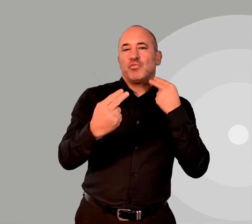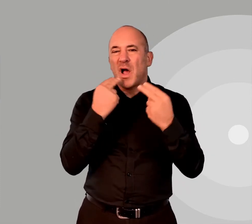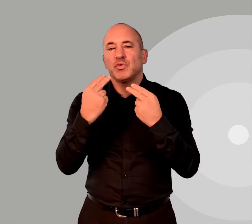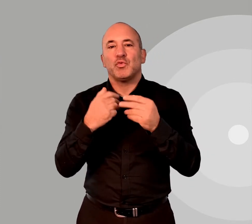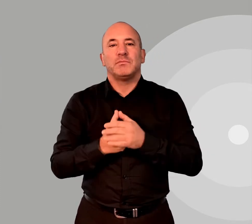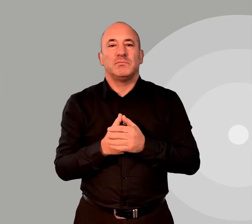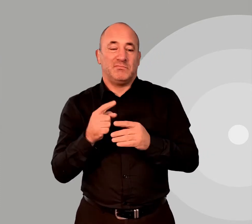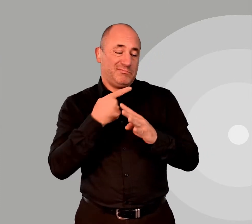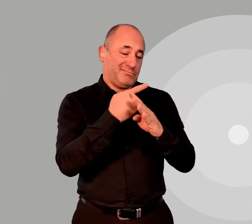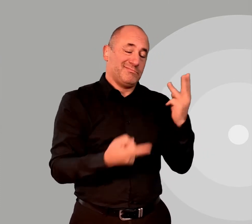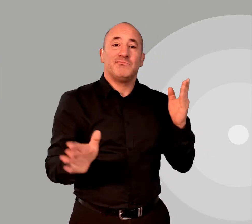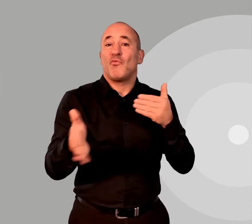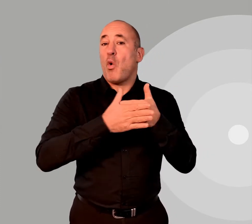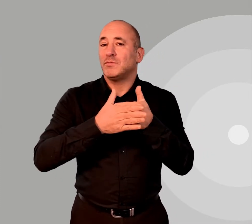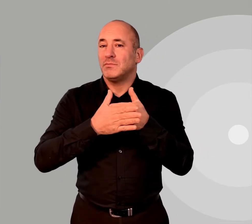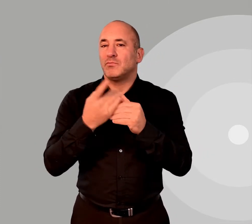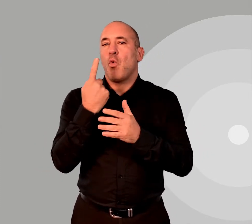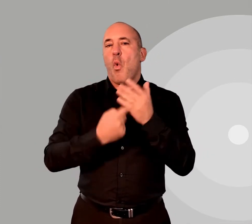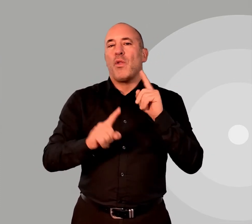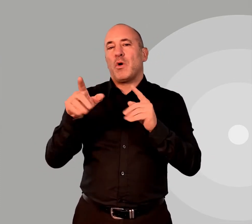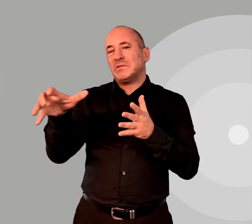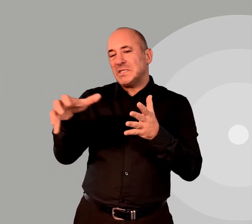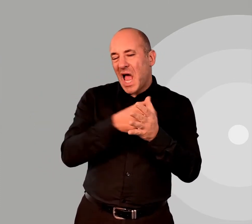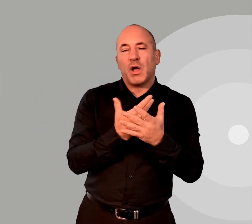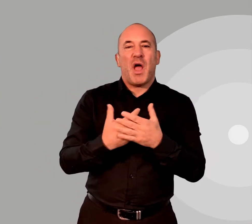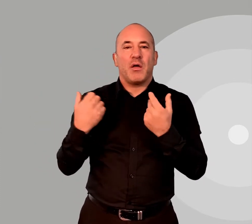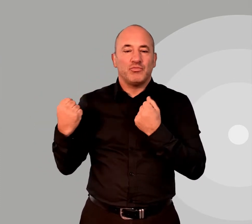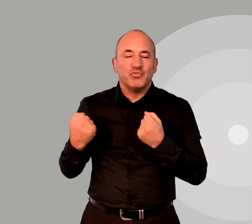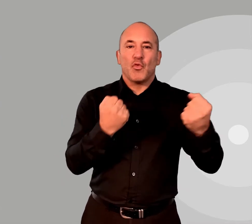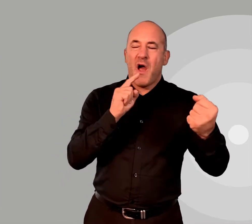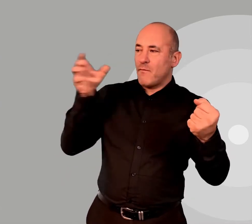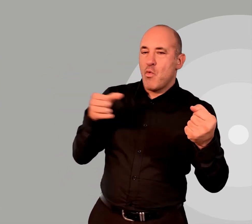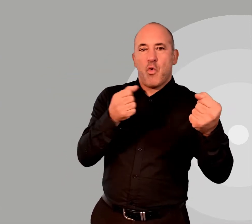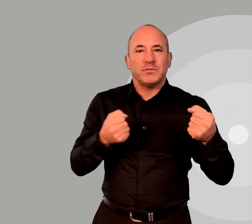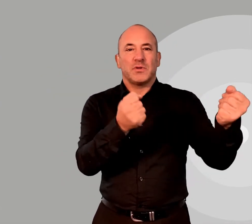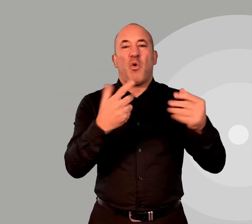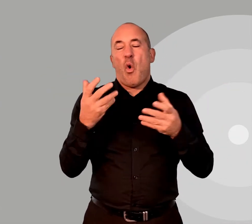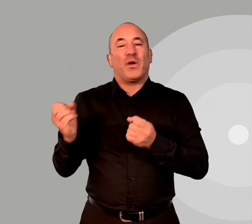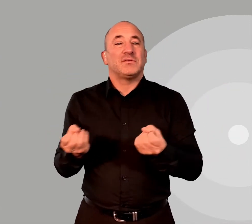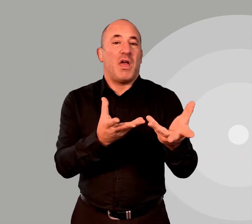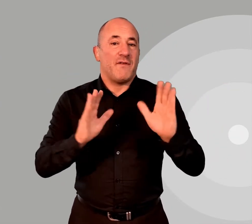Hospitality closed, aside from sales by takeaway, drive-through or delivery.